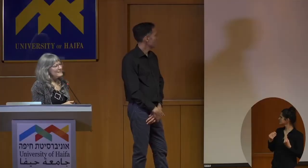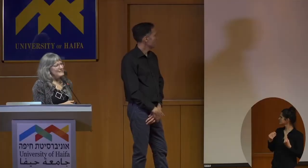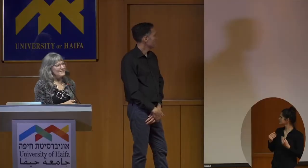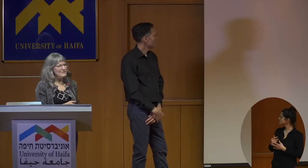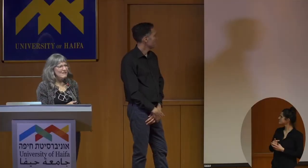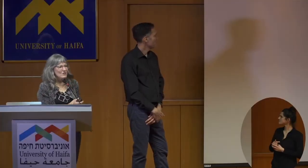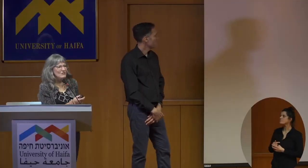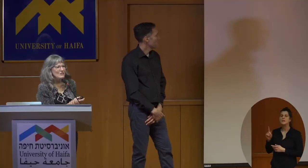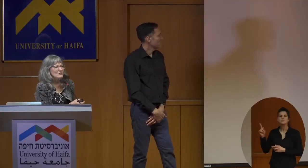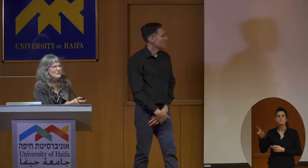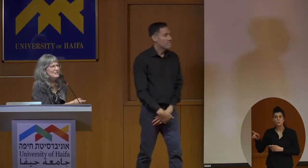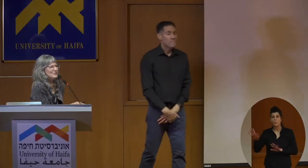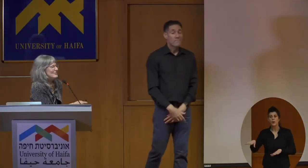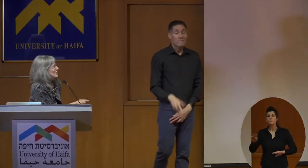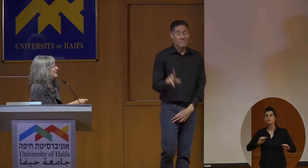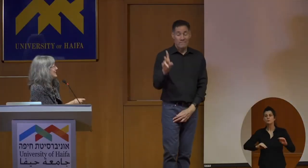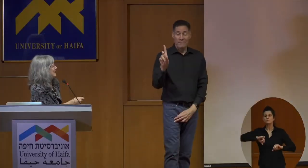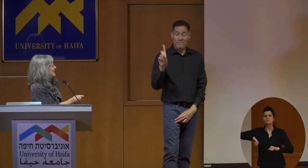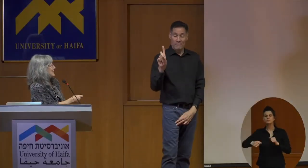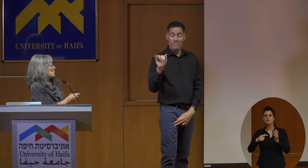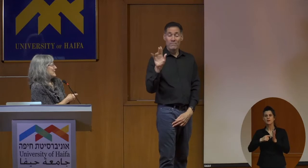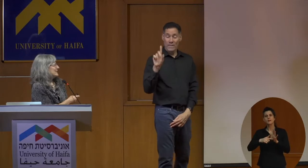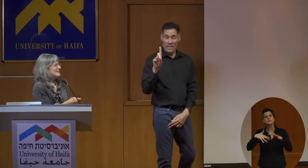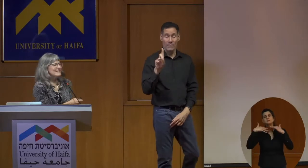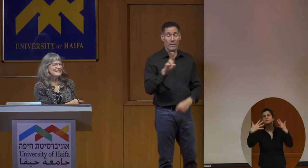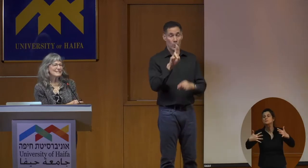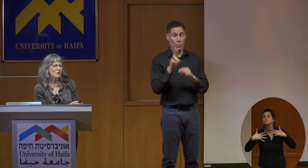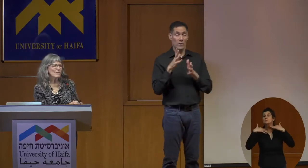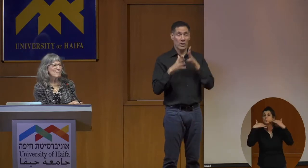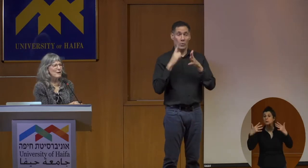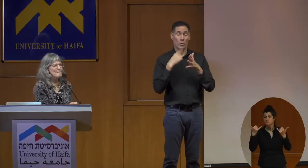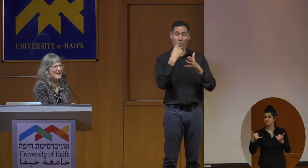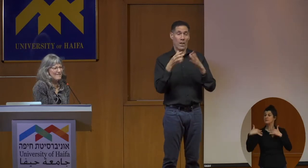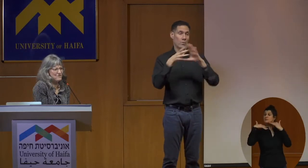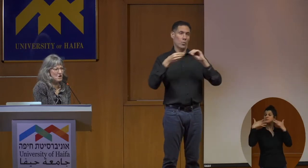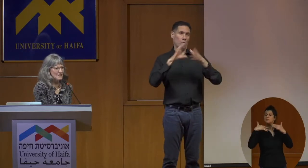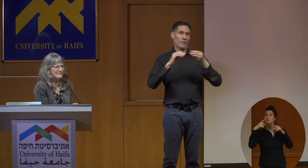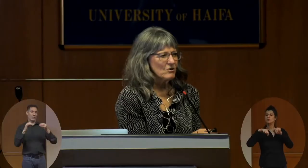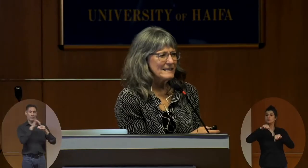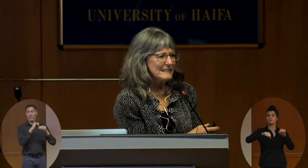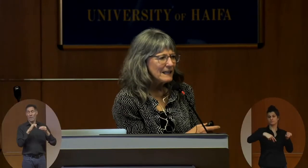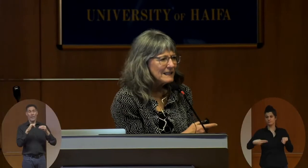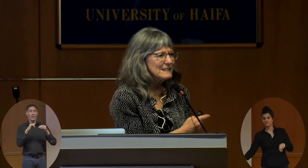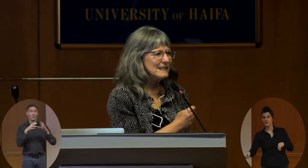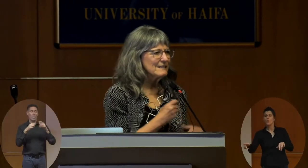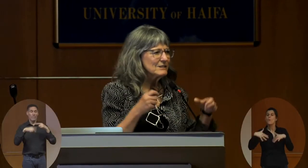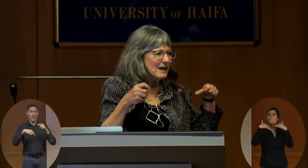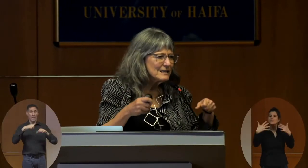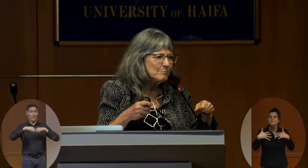So David also used his gestures to tell stories. This is a story about a bike fall. So he's telling us that he was on his